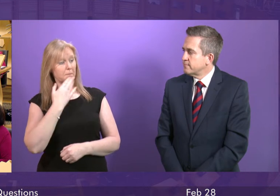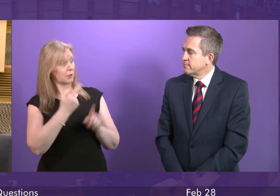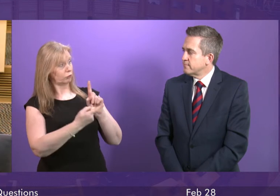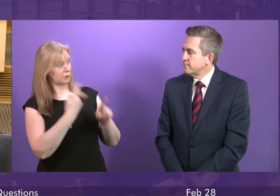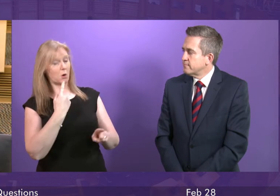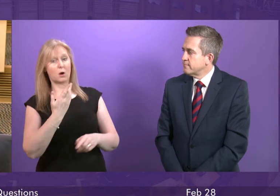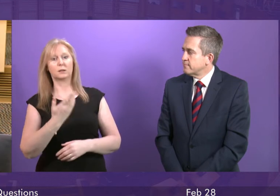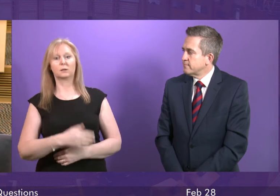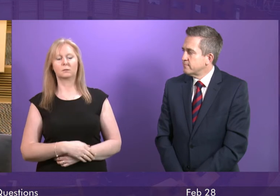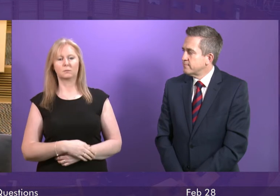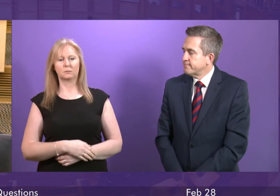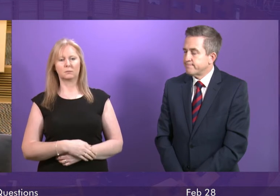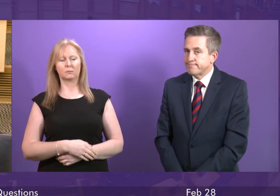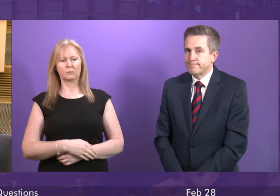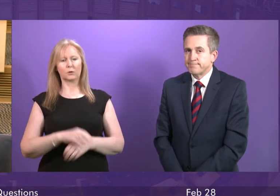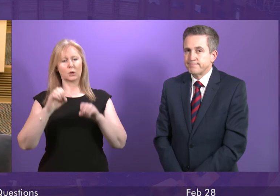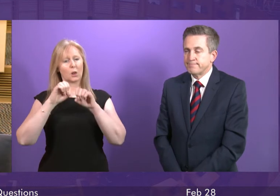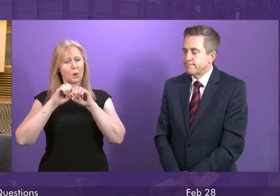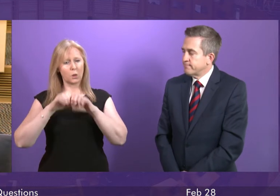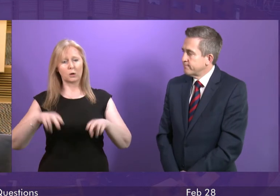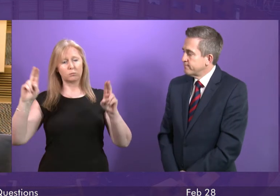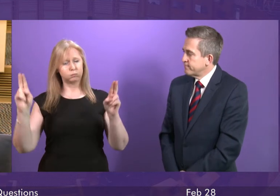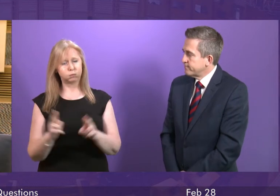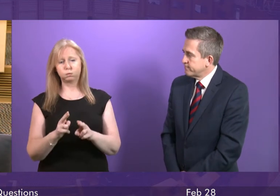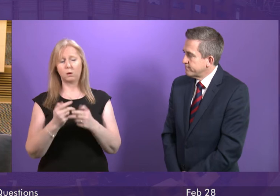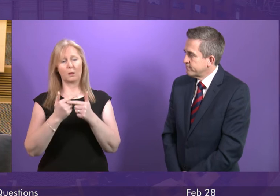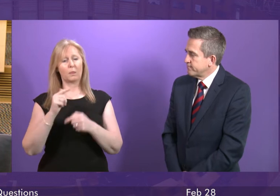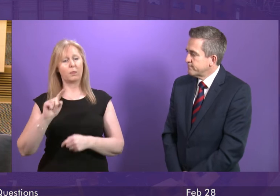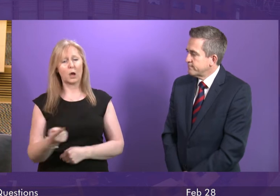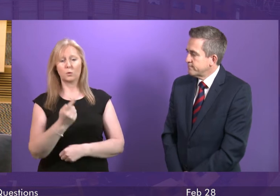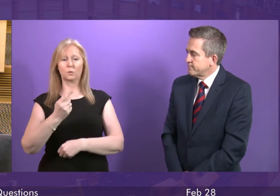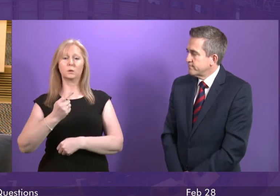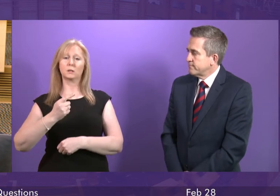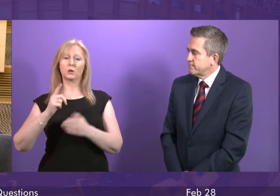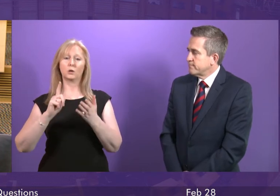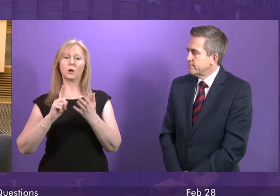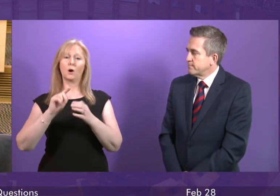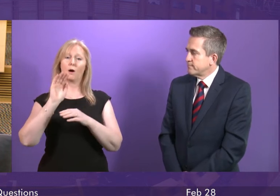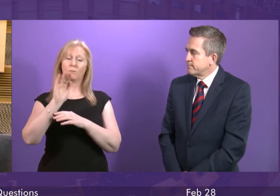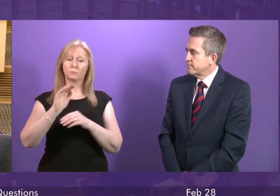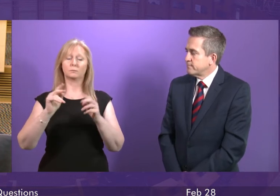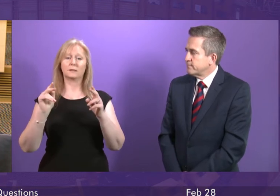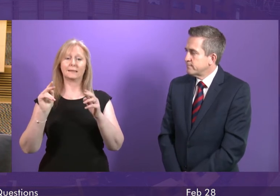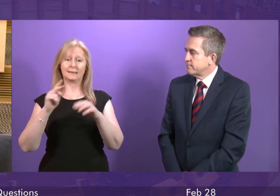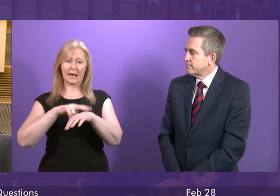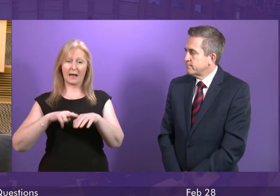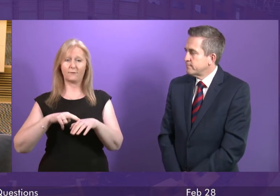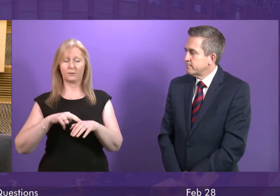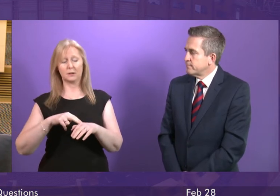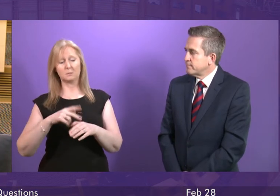The loss of thousands of European staff has led to crippling staff shortages. The UK Government's Brexit